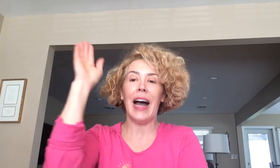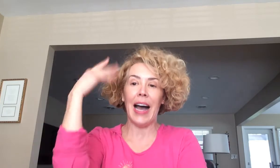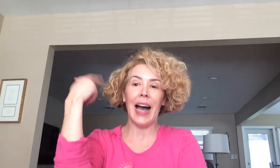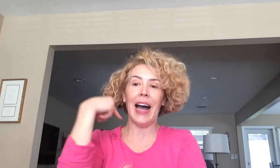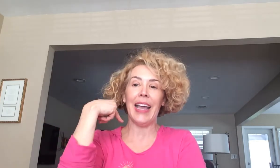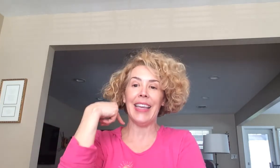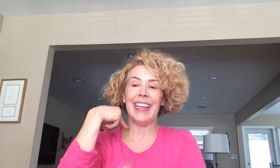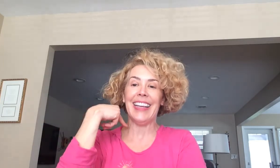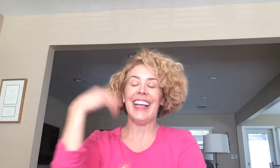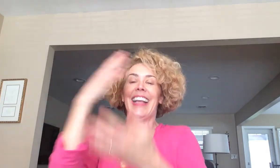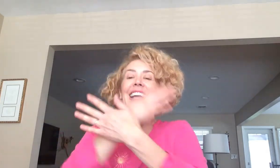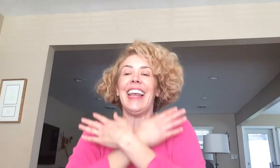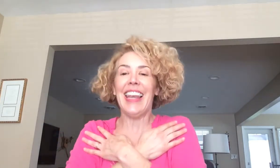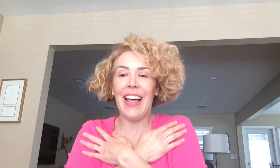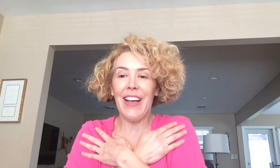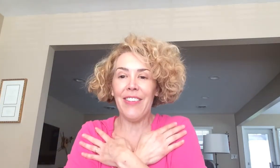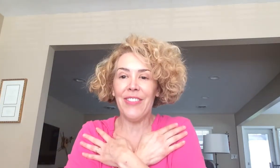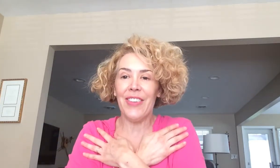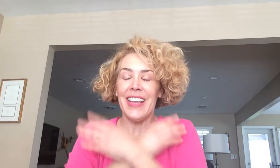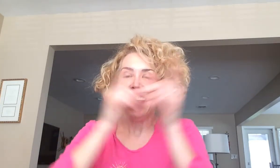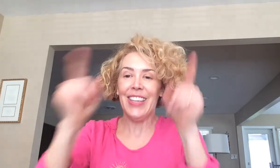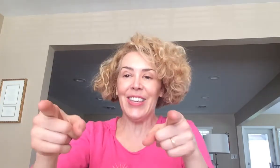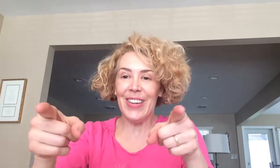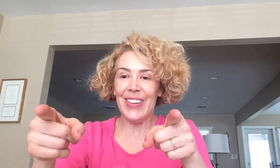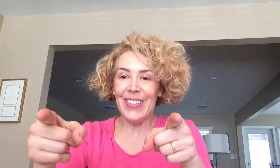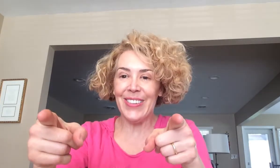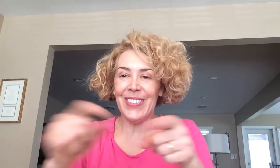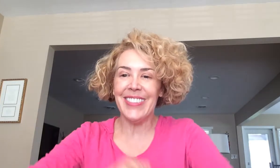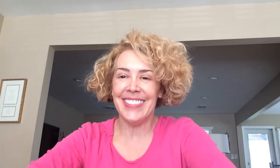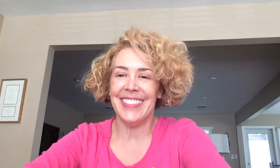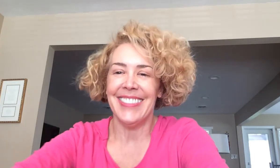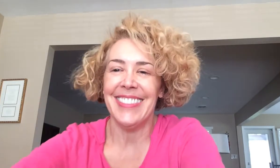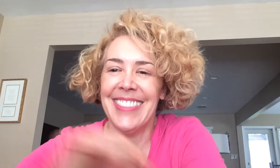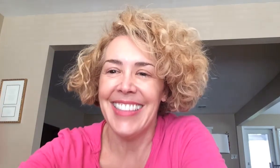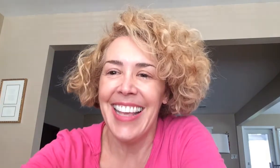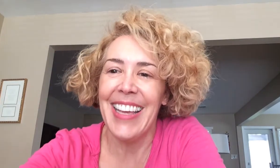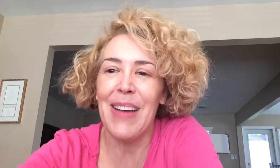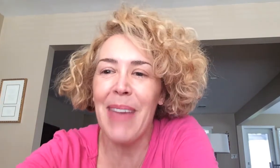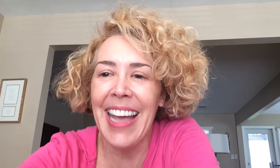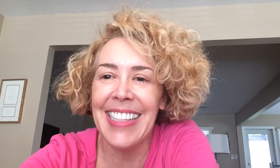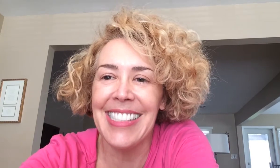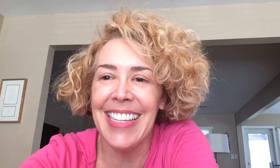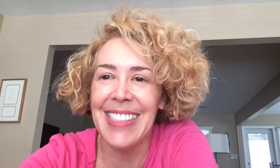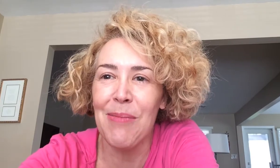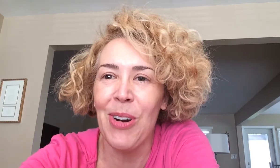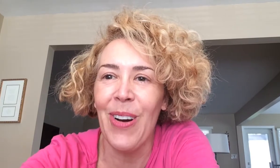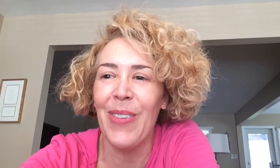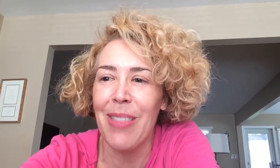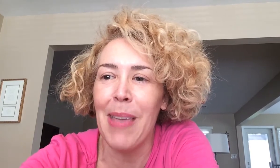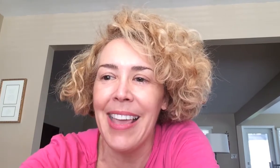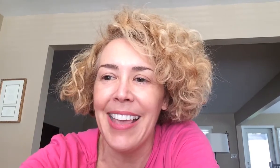I love you. Come back and sing some more with me.